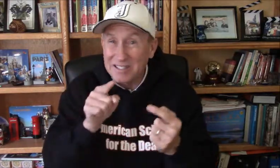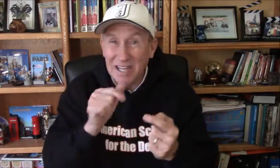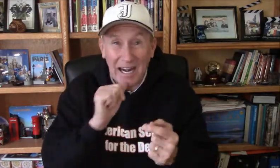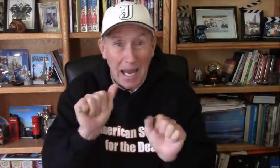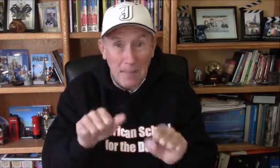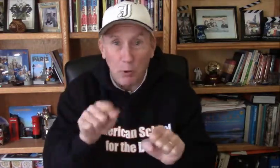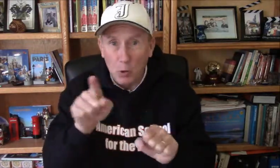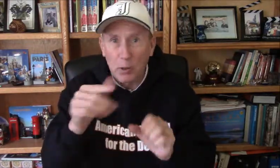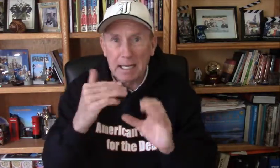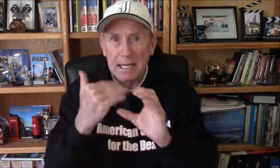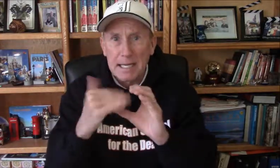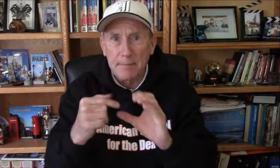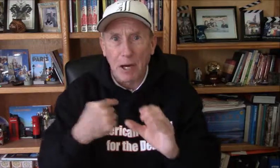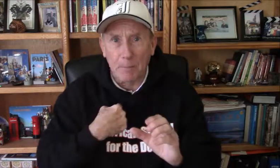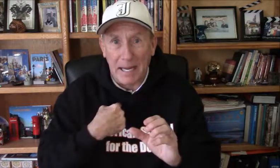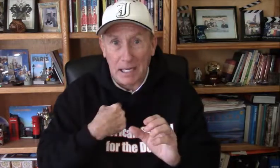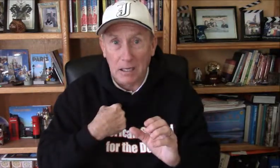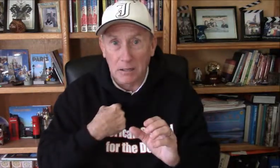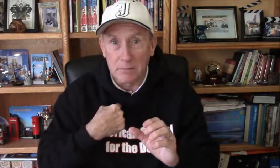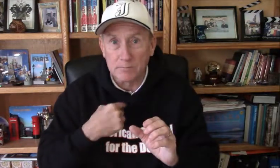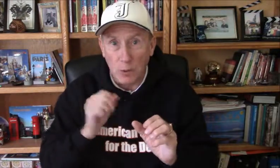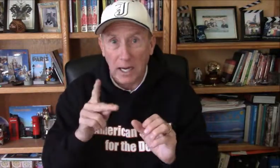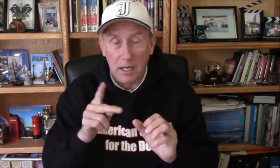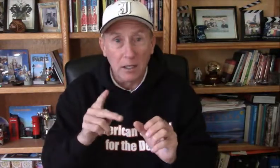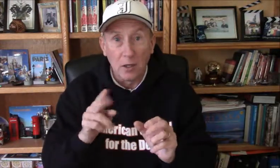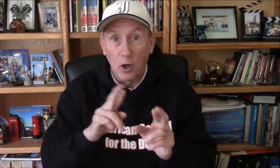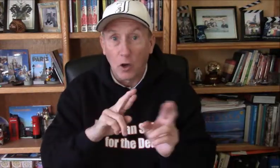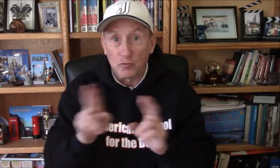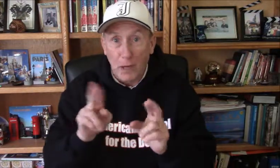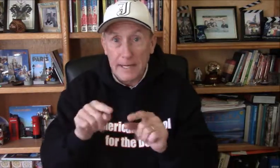not able, you can email me. Ready?